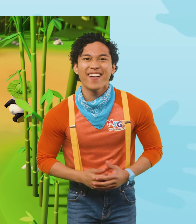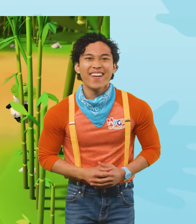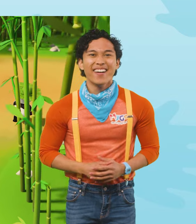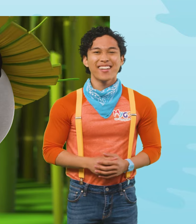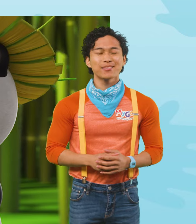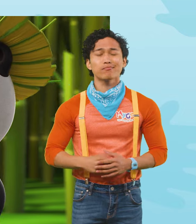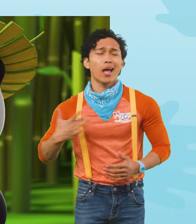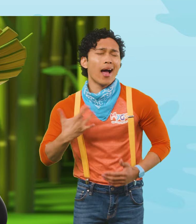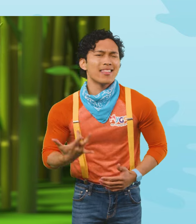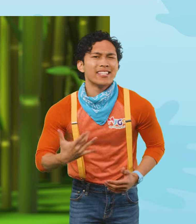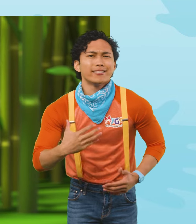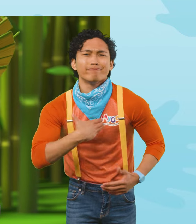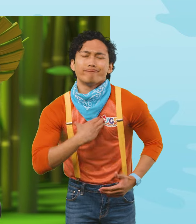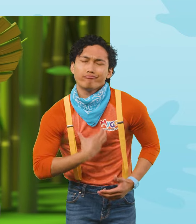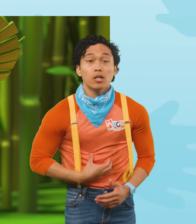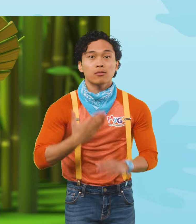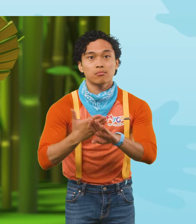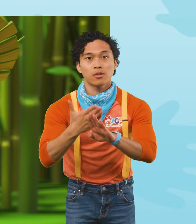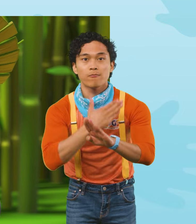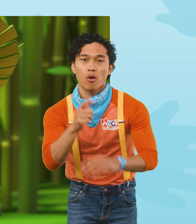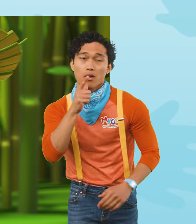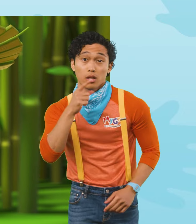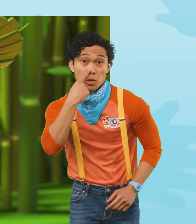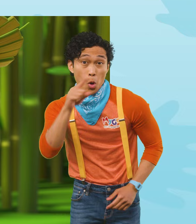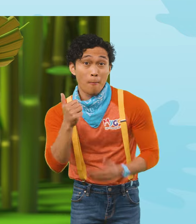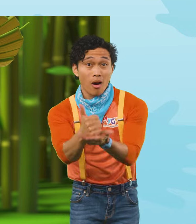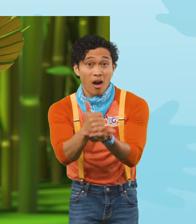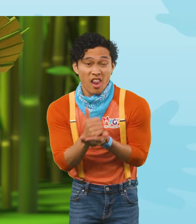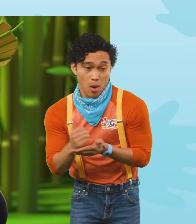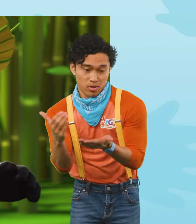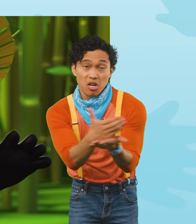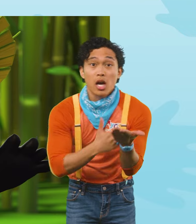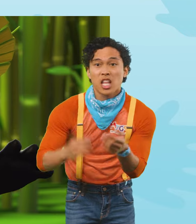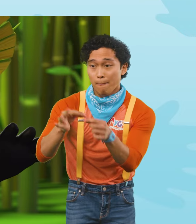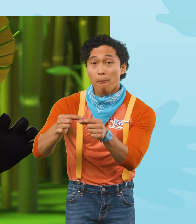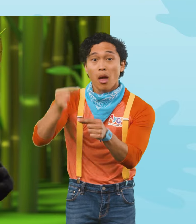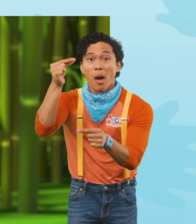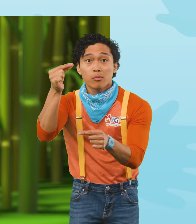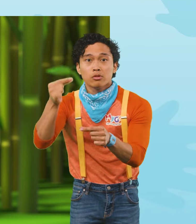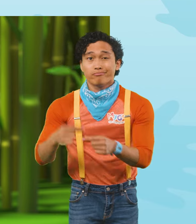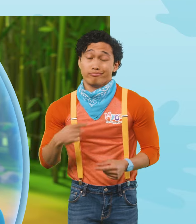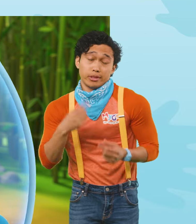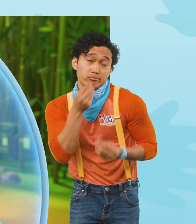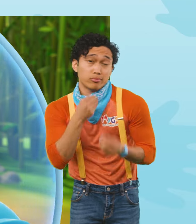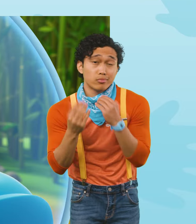I do get a little hungry before lunch, so could you help me collect some bamboo on the way? Just for a snack. Sure!